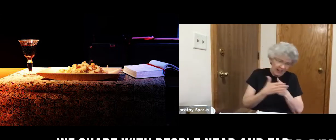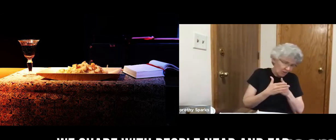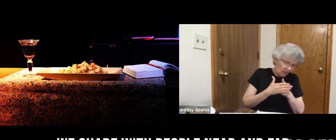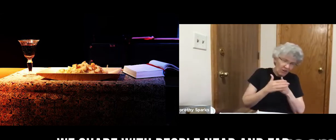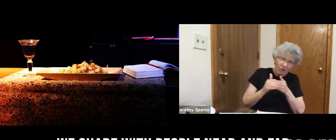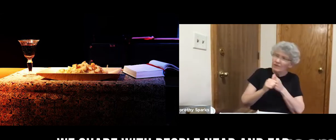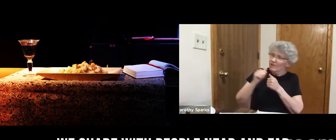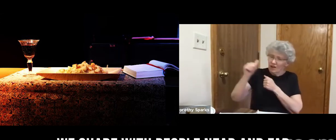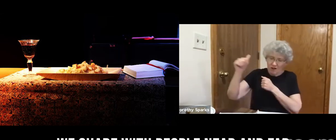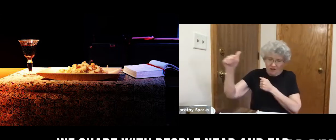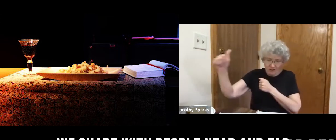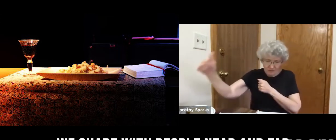and far.